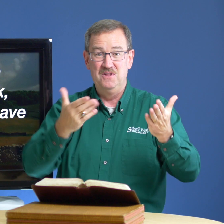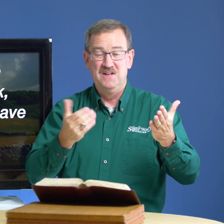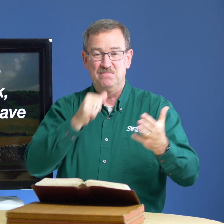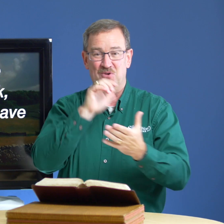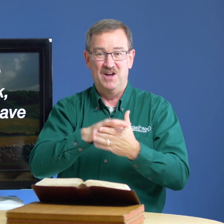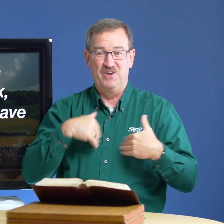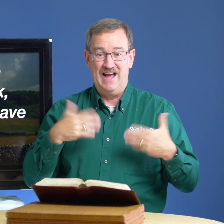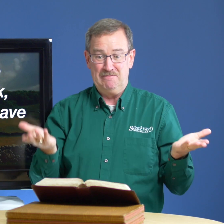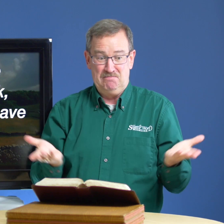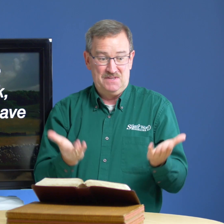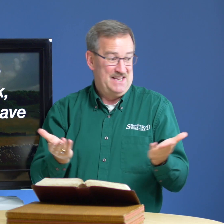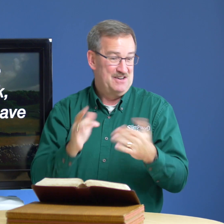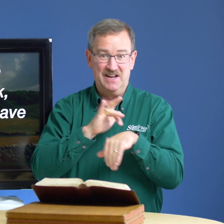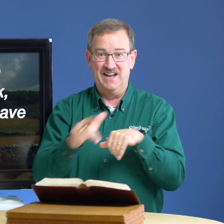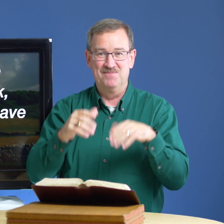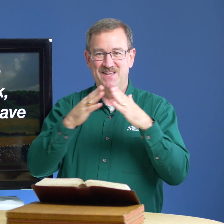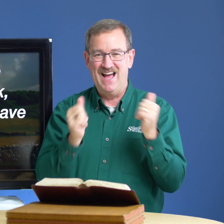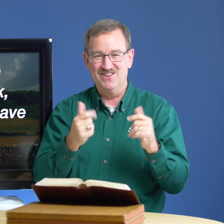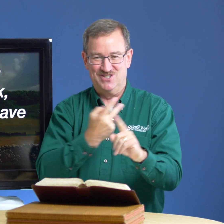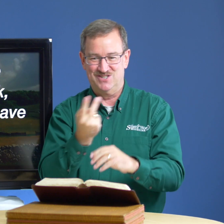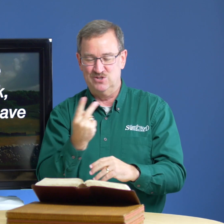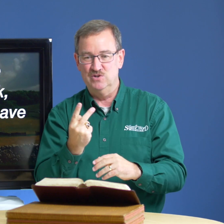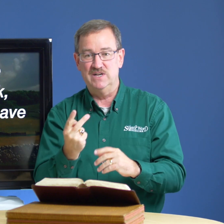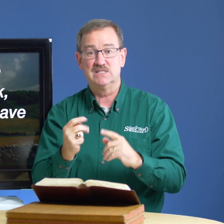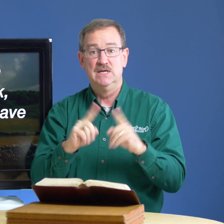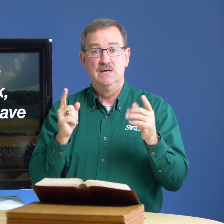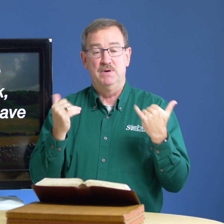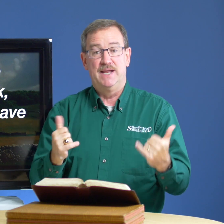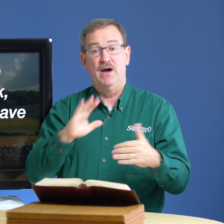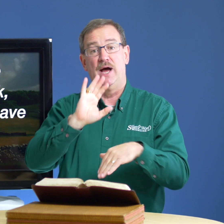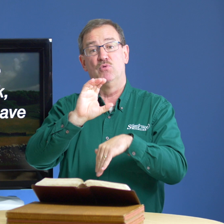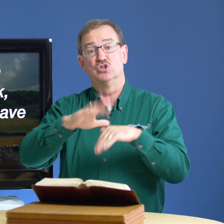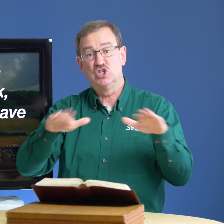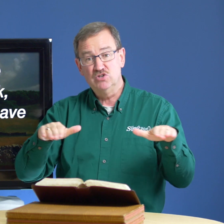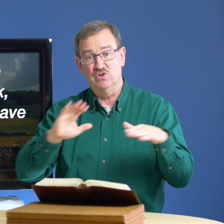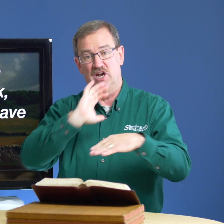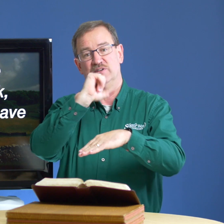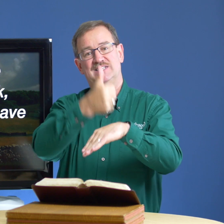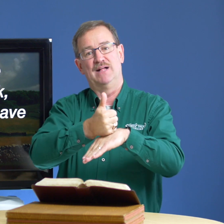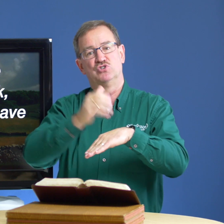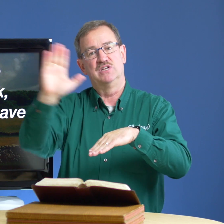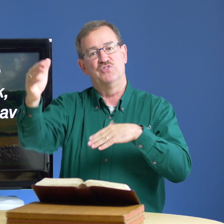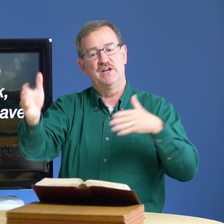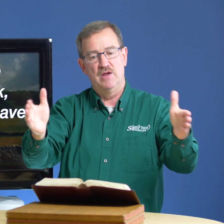my wife and i here in an empty house just the two of us but now our children are establishing their